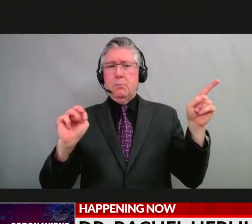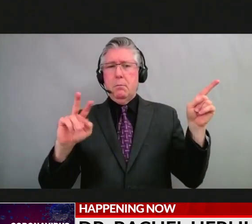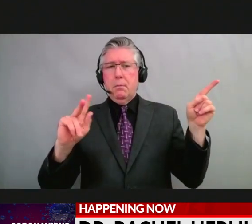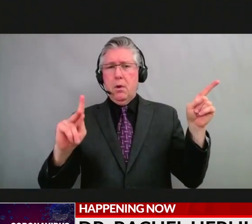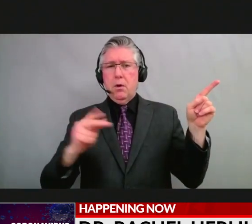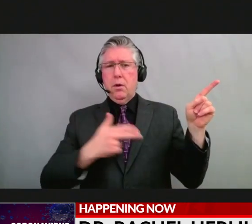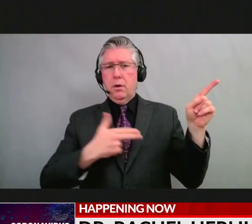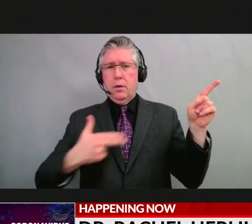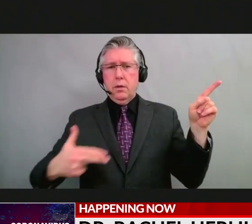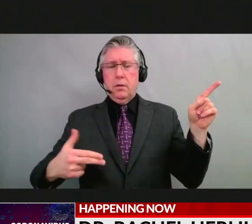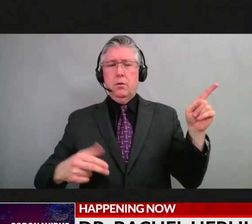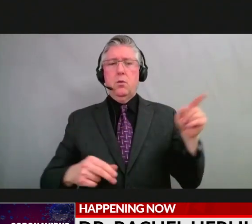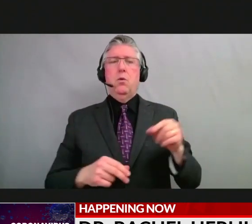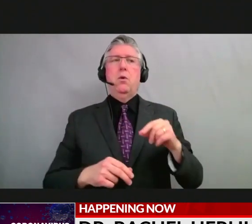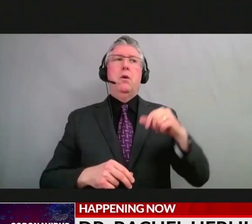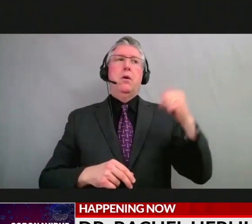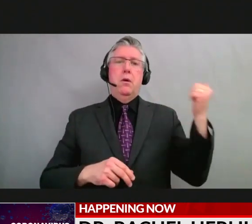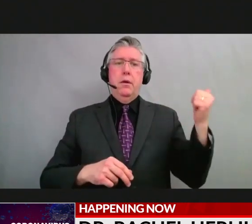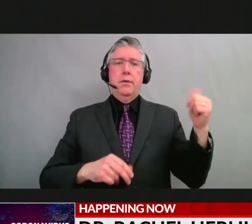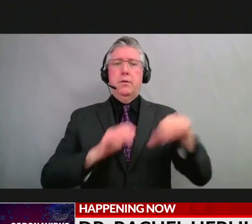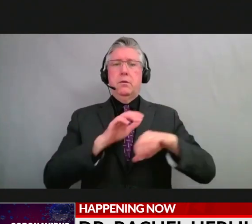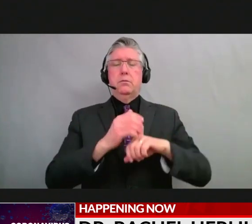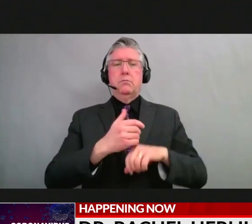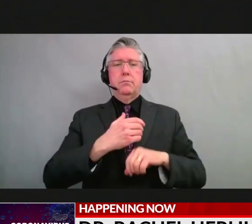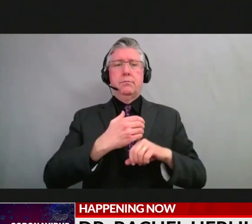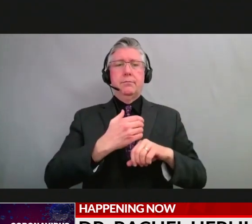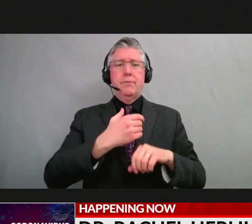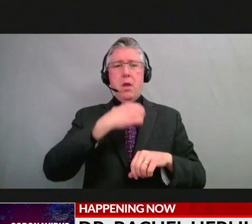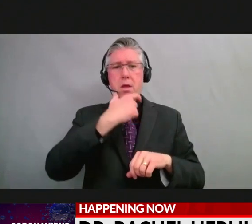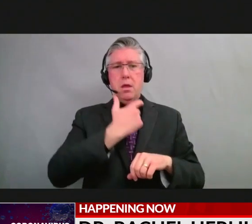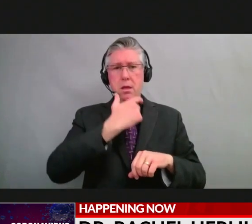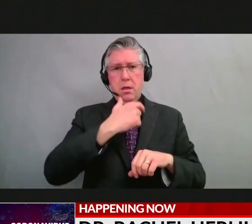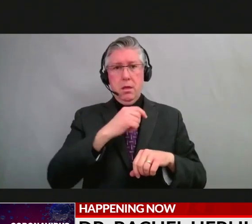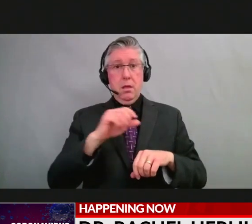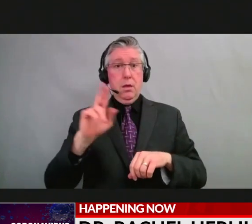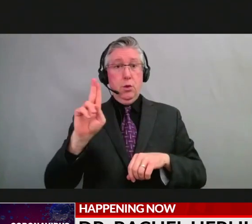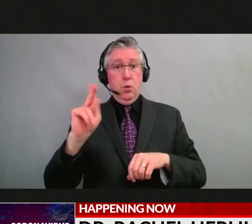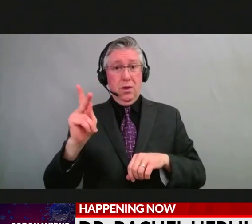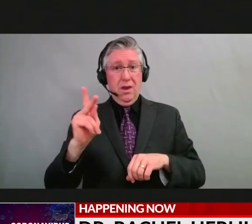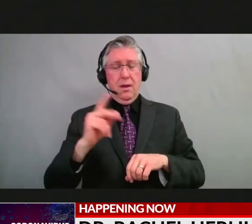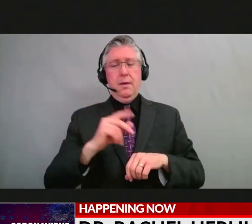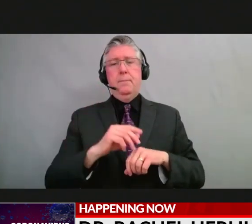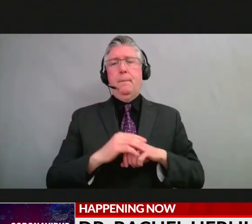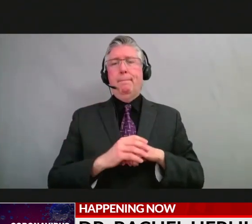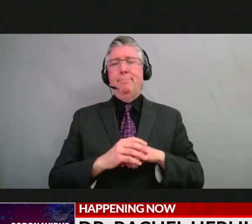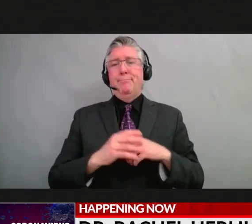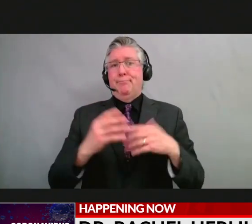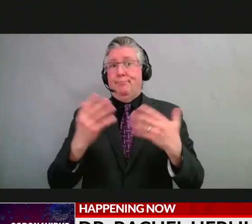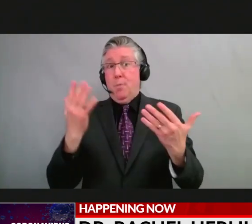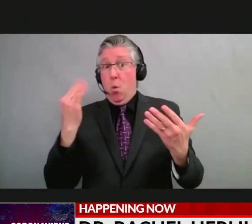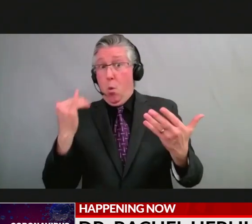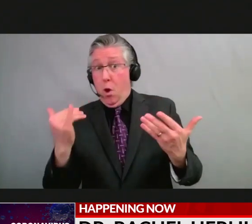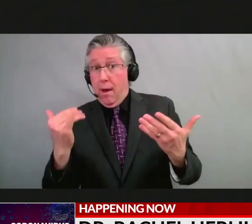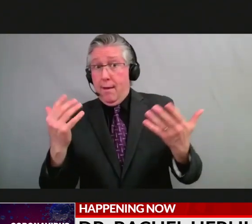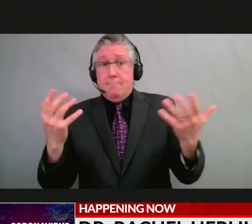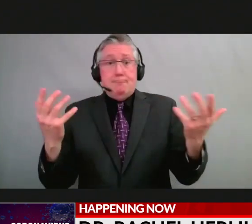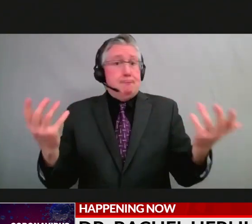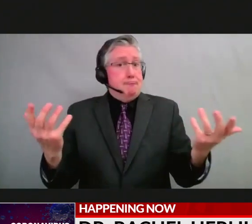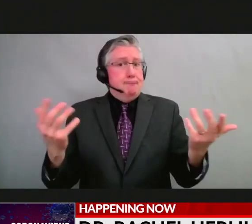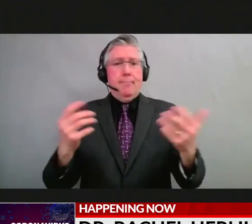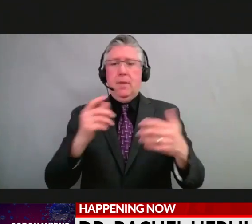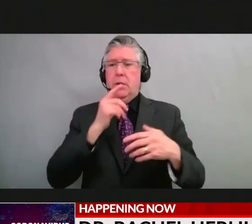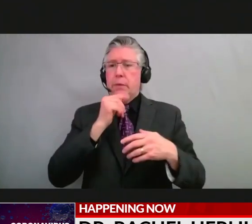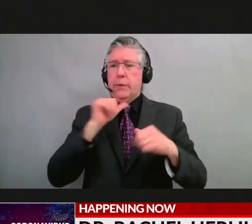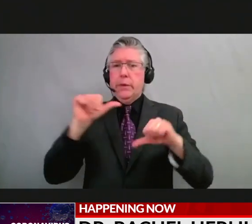might be. There are discussions right now underway among, you molecular scientists who are